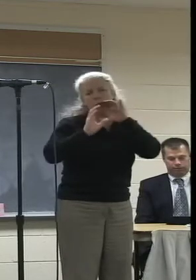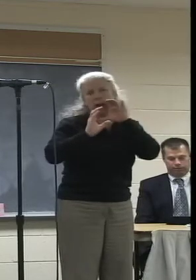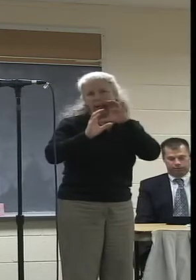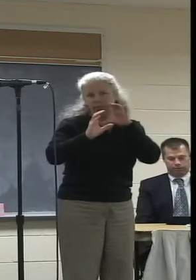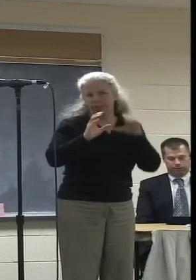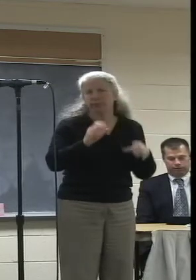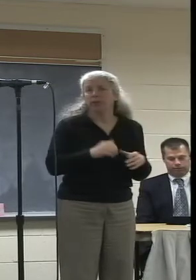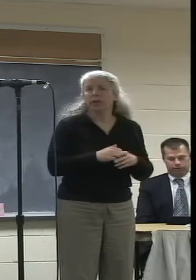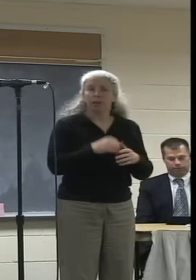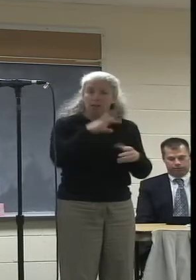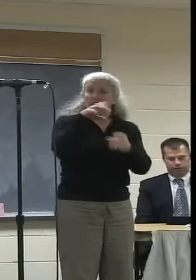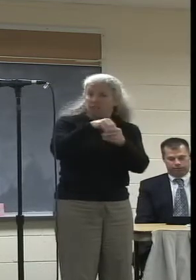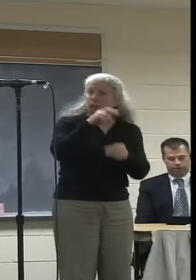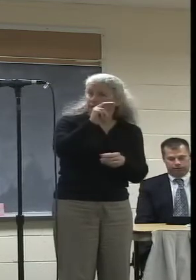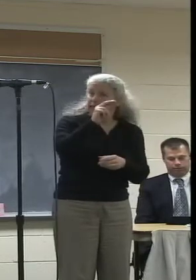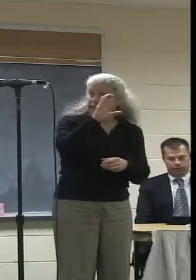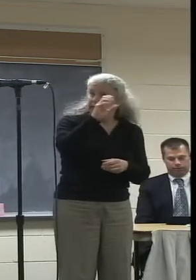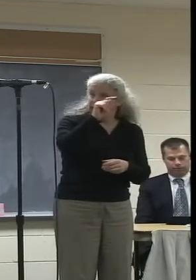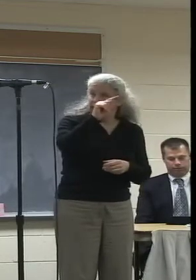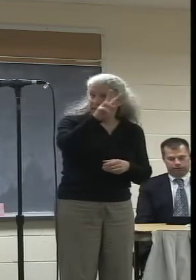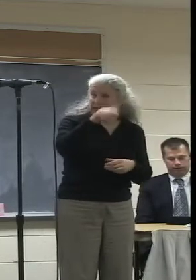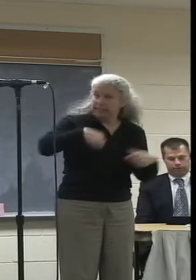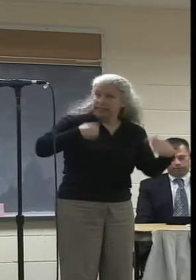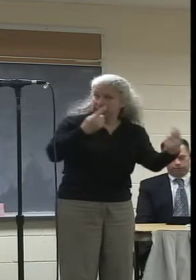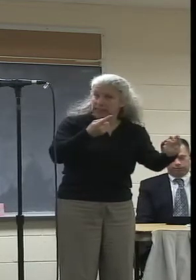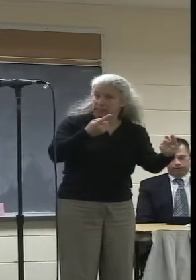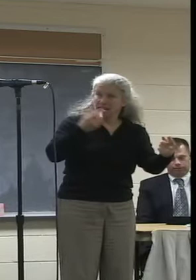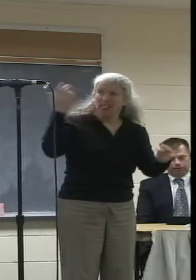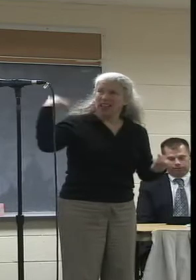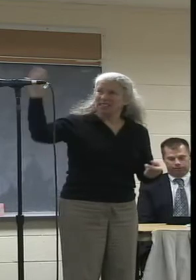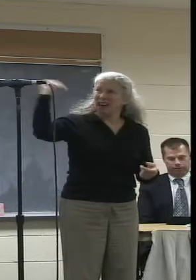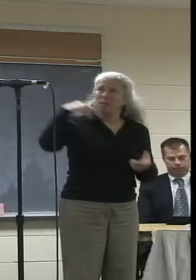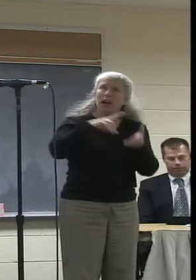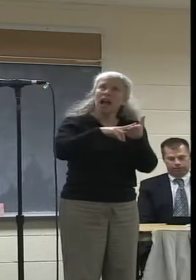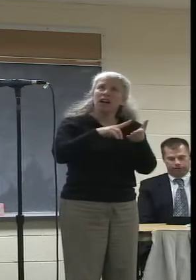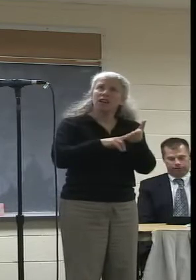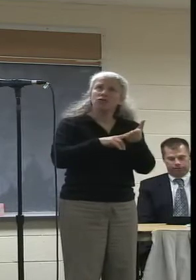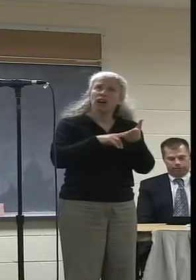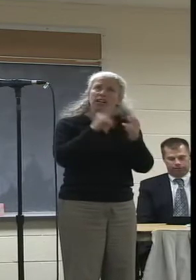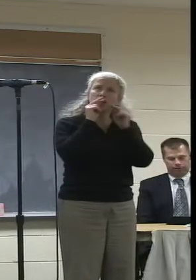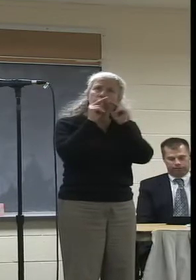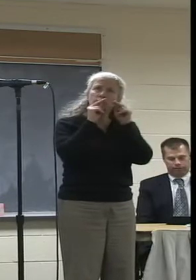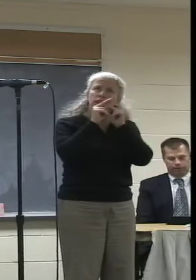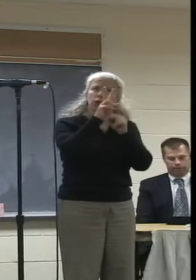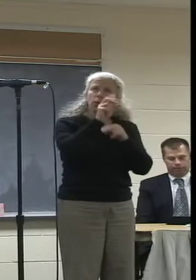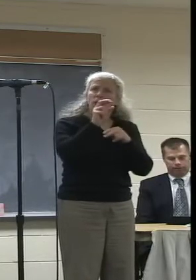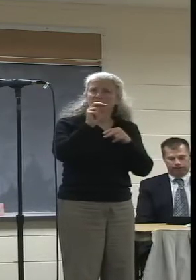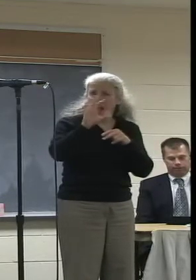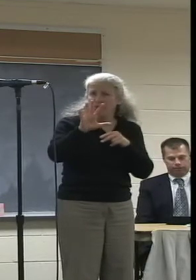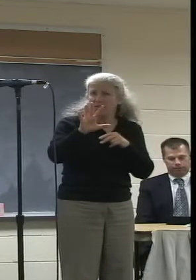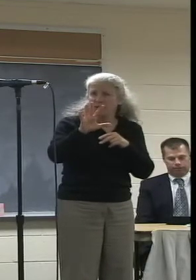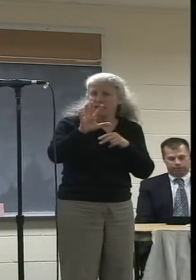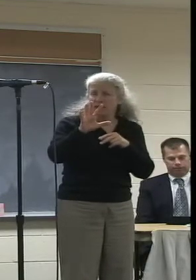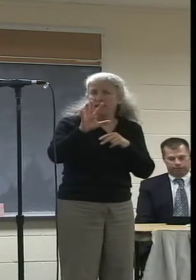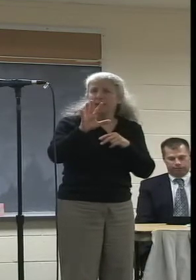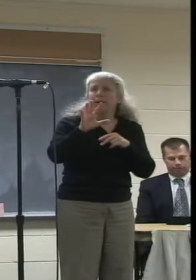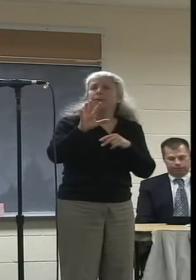been involved with NCTV since the last contract negotiations around 2005. At that time,